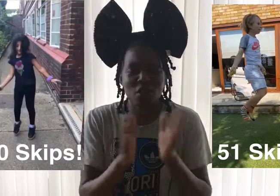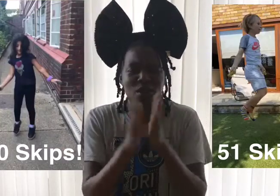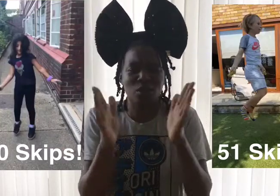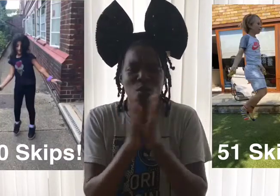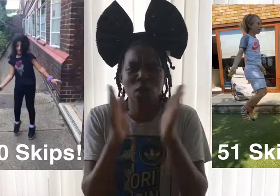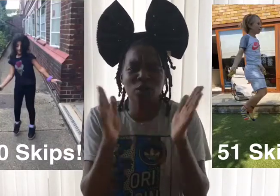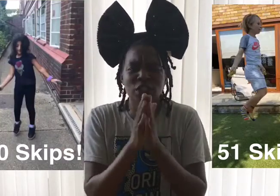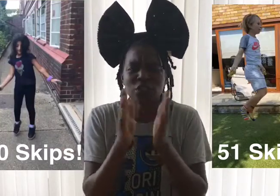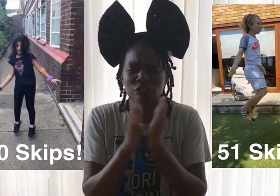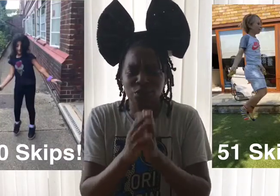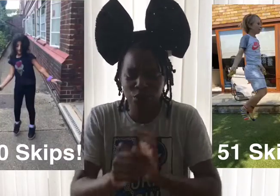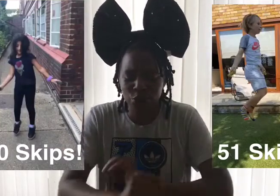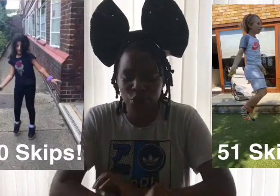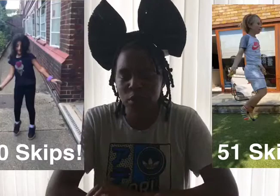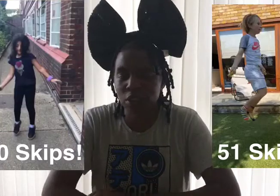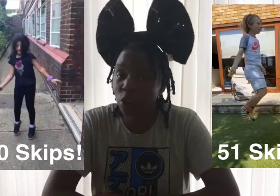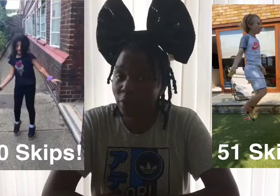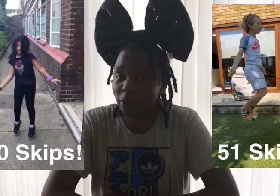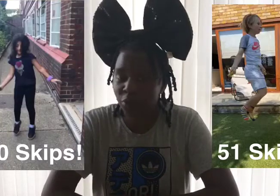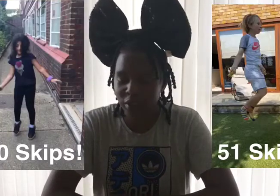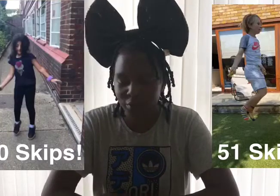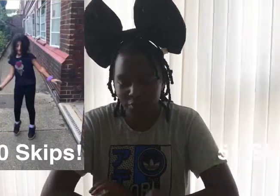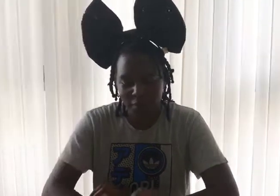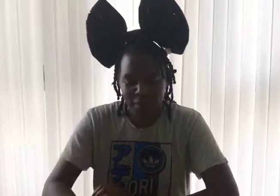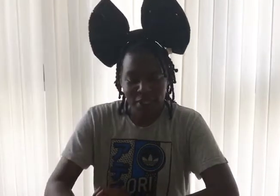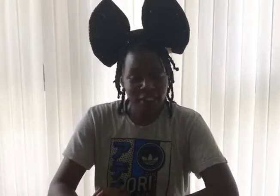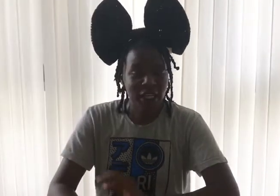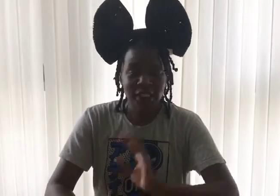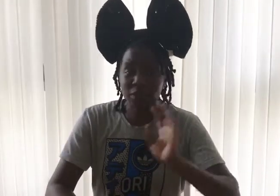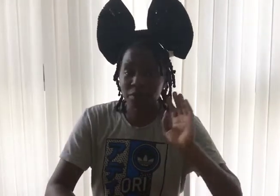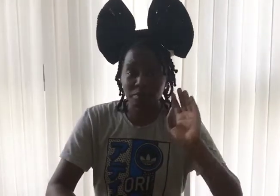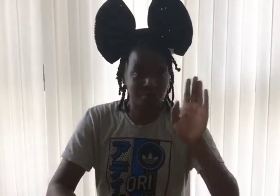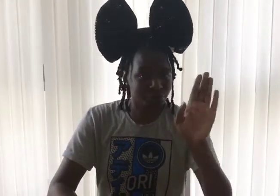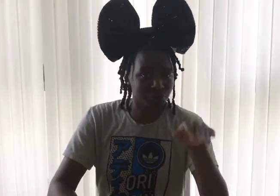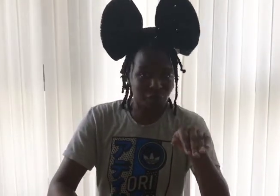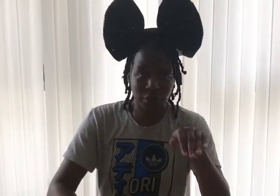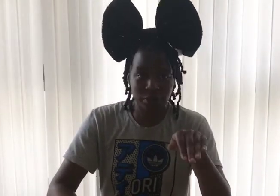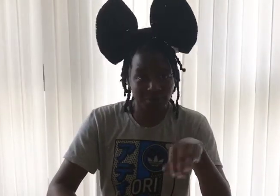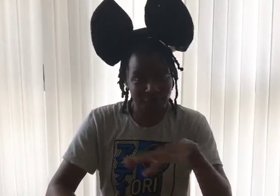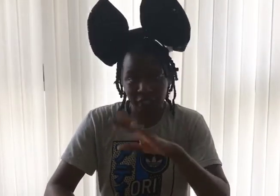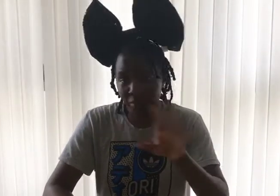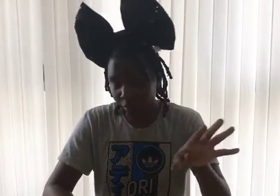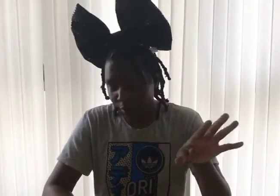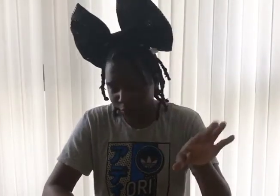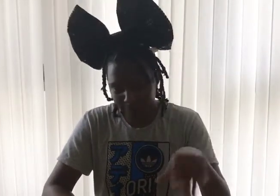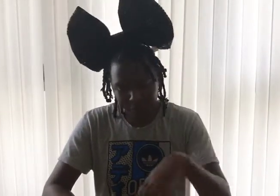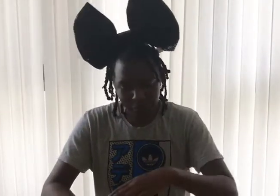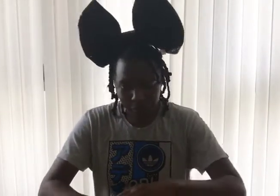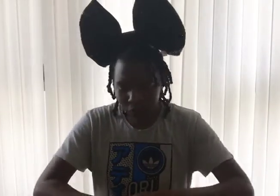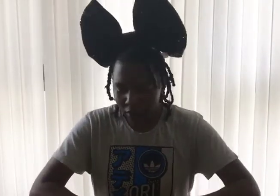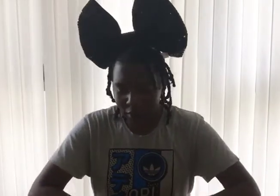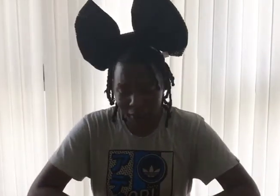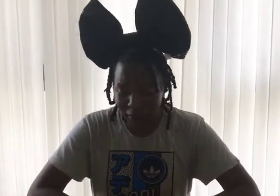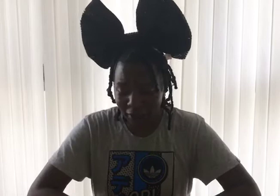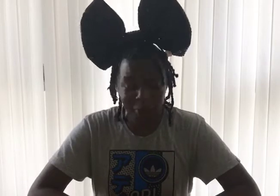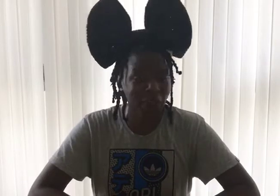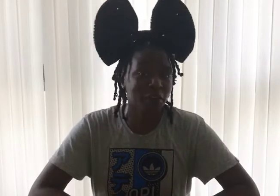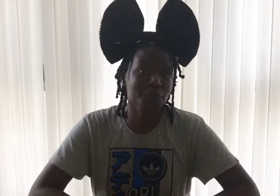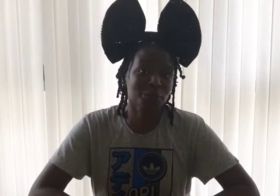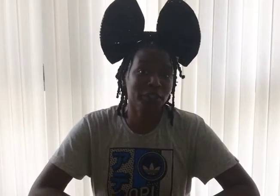Well done to you. should be so proud of yourself. Guys, girls, get involved. I mean, after all, Mrs.